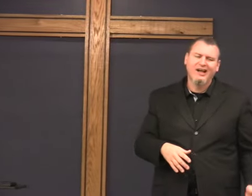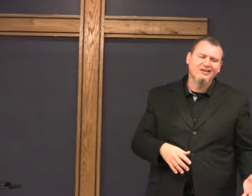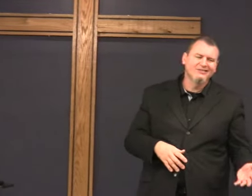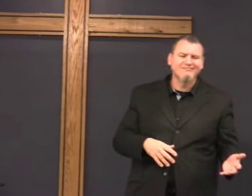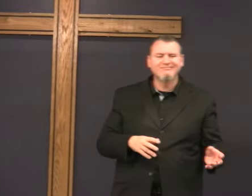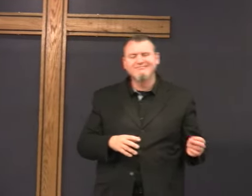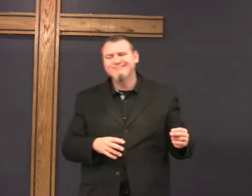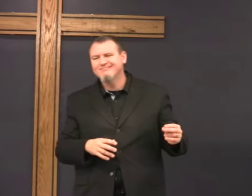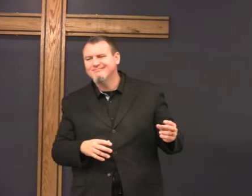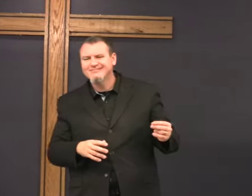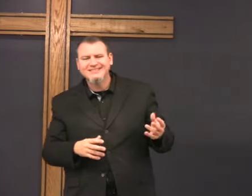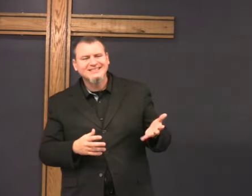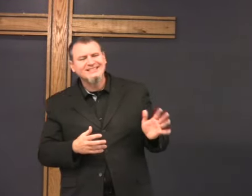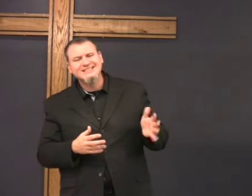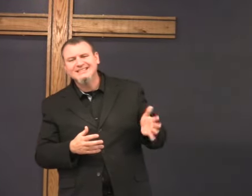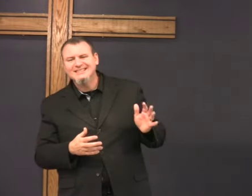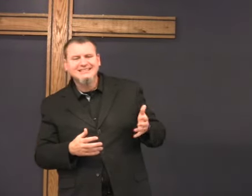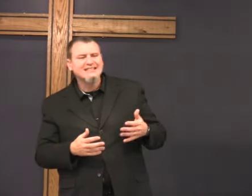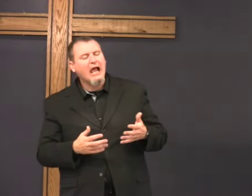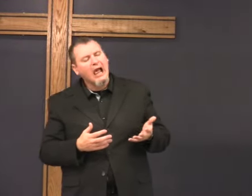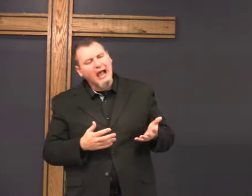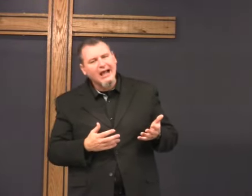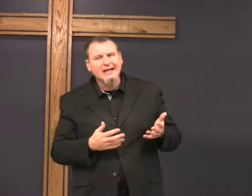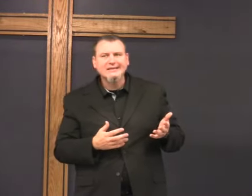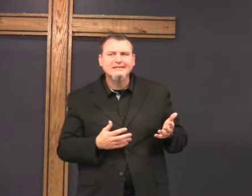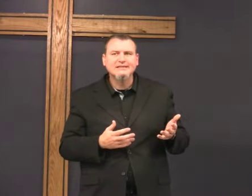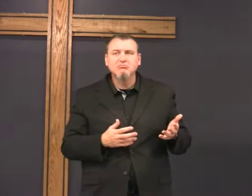if somebody gives you a gift and you say oh you shouldn't have